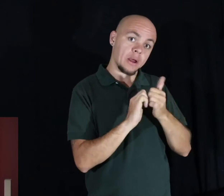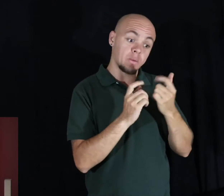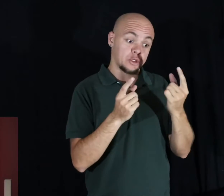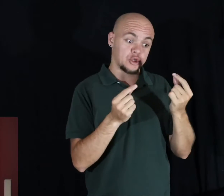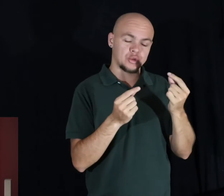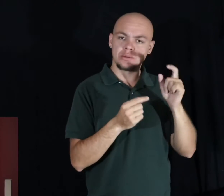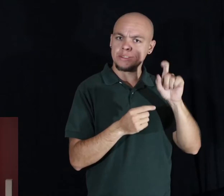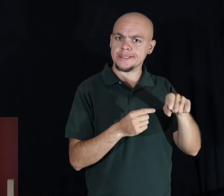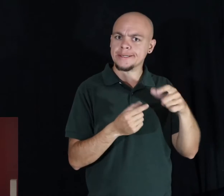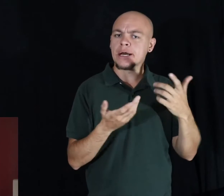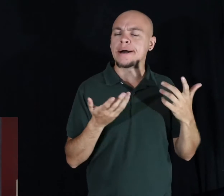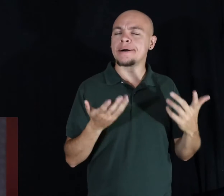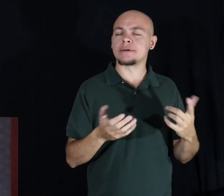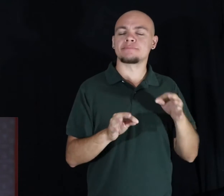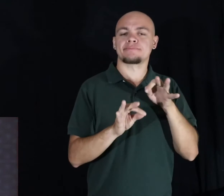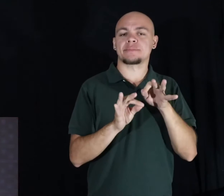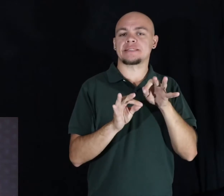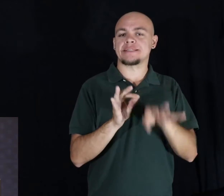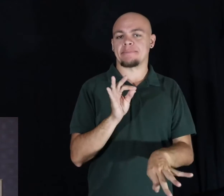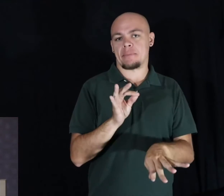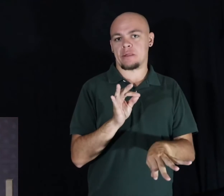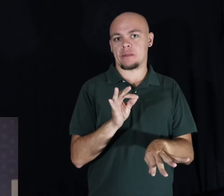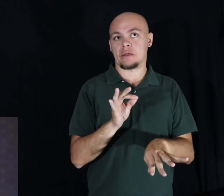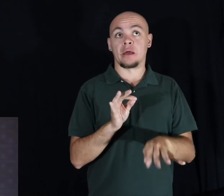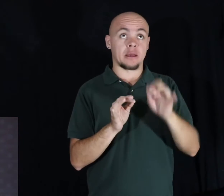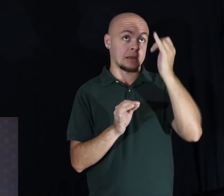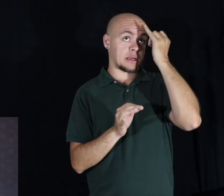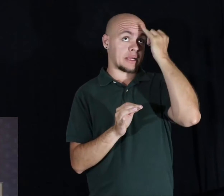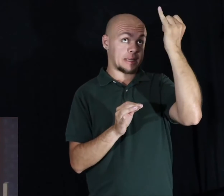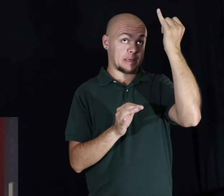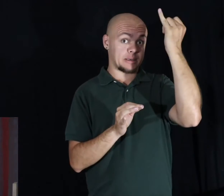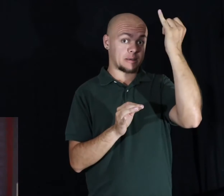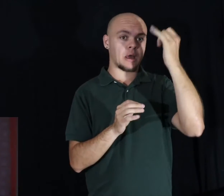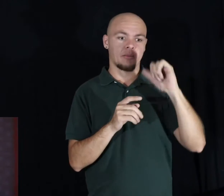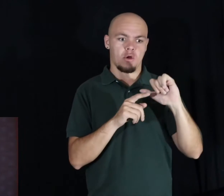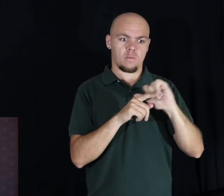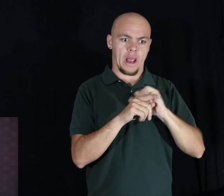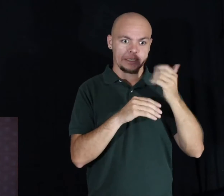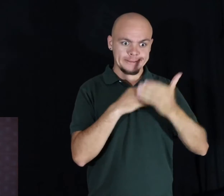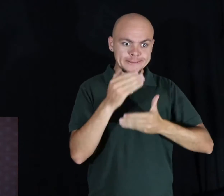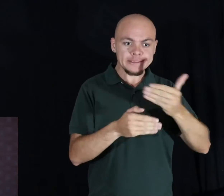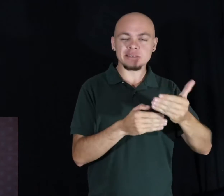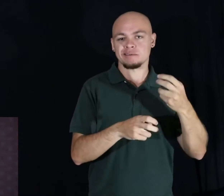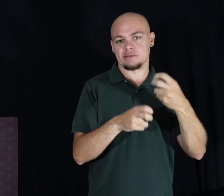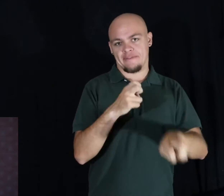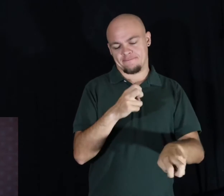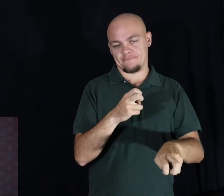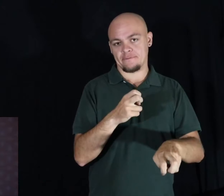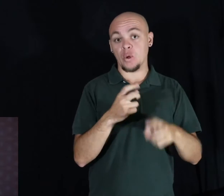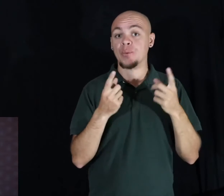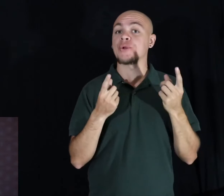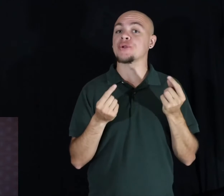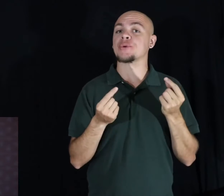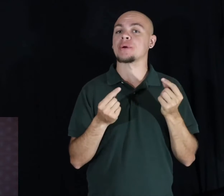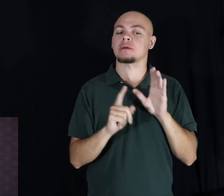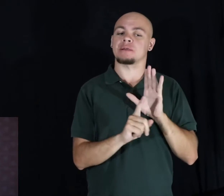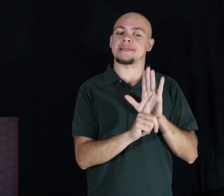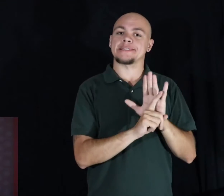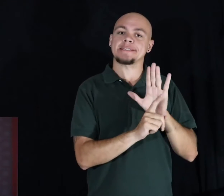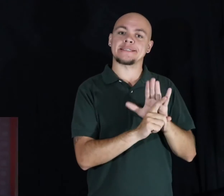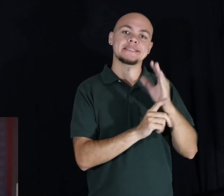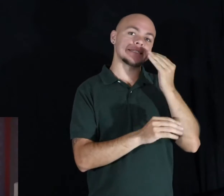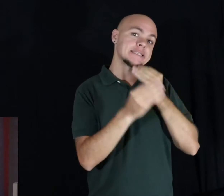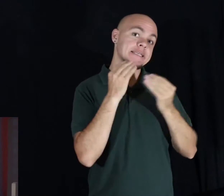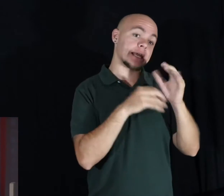do was very simple in theory, but very difficult in practice. What he needed to do was change his eating habits.